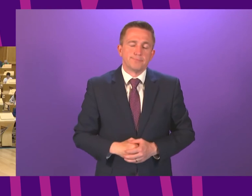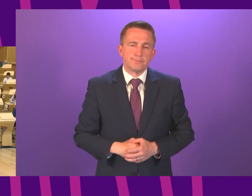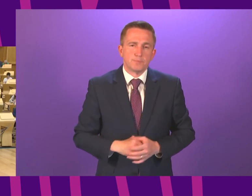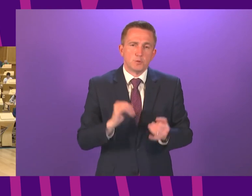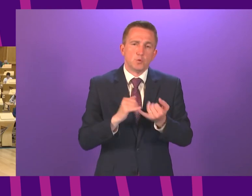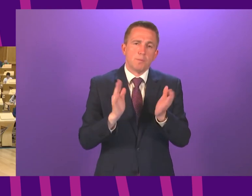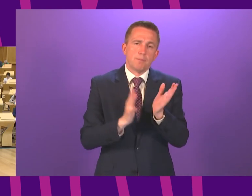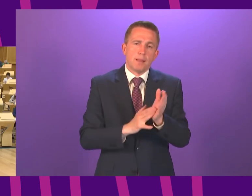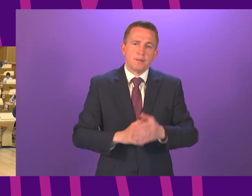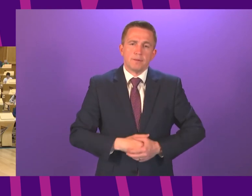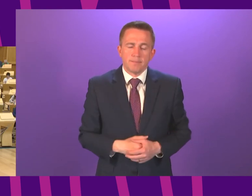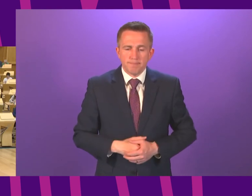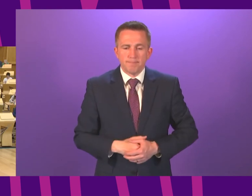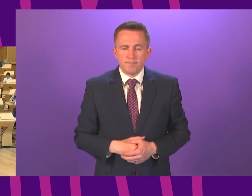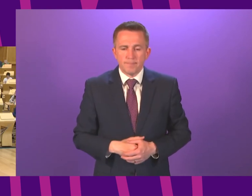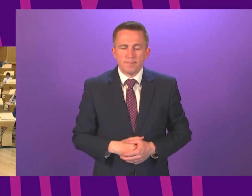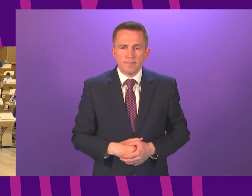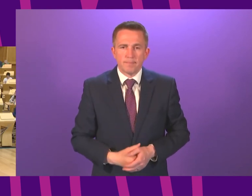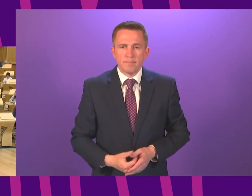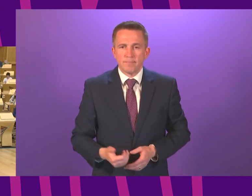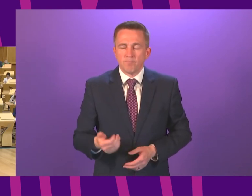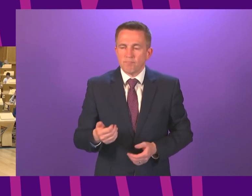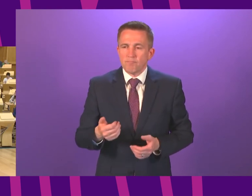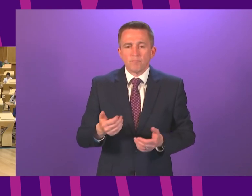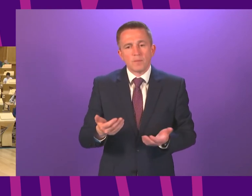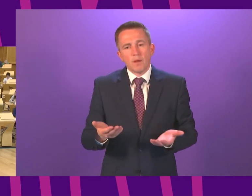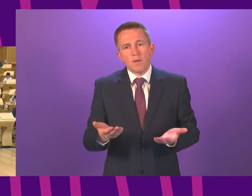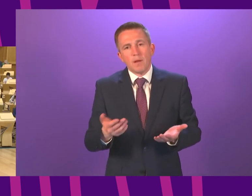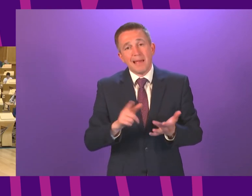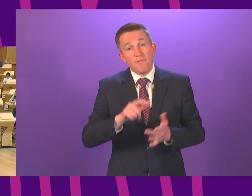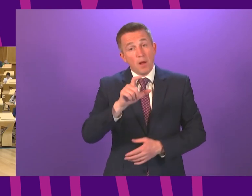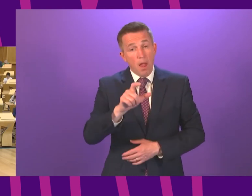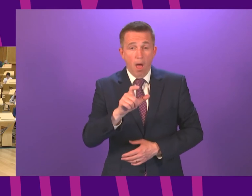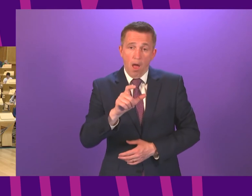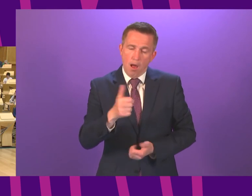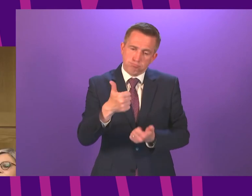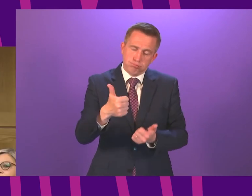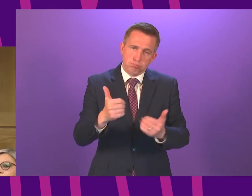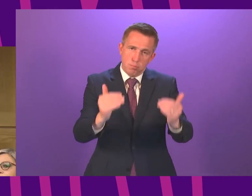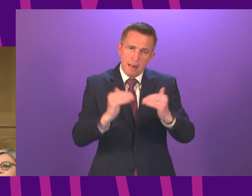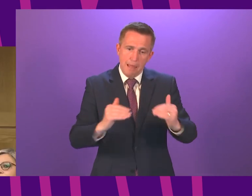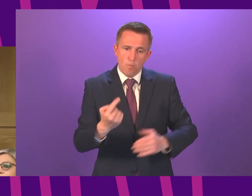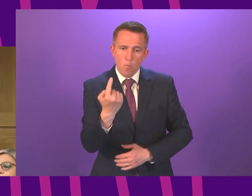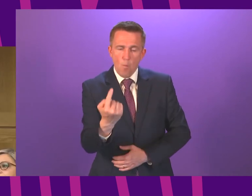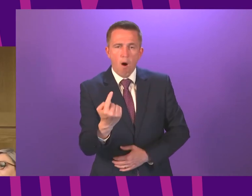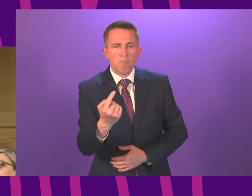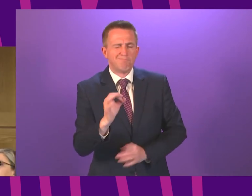followed by Rona Mackay Thank you very much Prime Minister First of all our welcome Inverclyde is moving to Level 1 but can the First Minister indicate what update